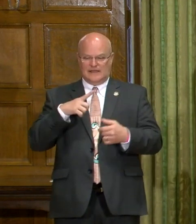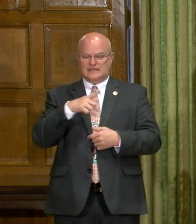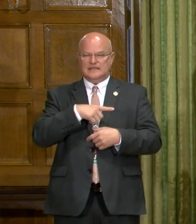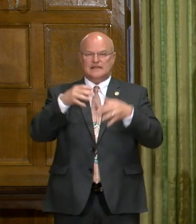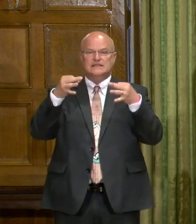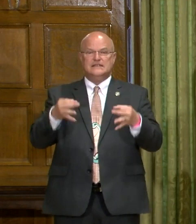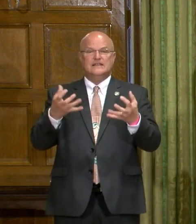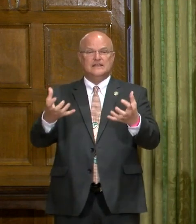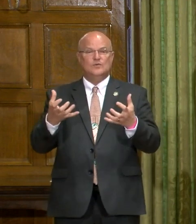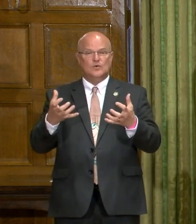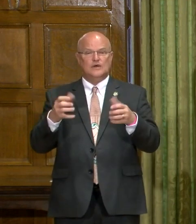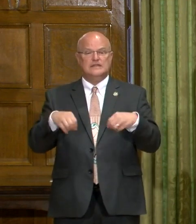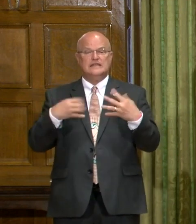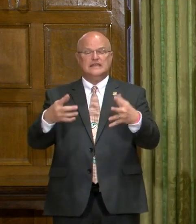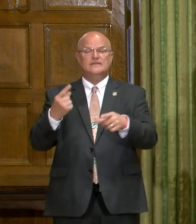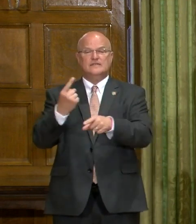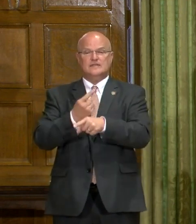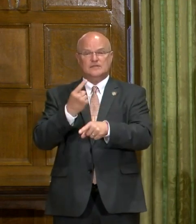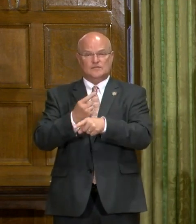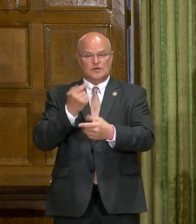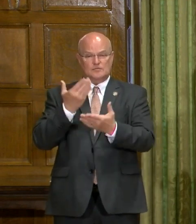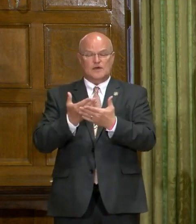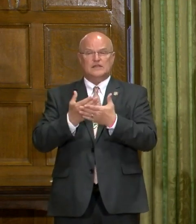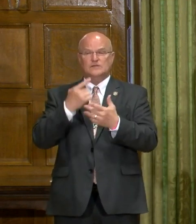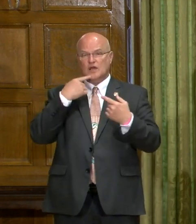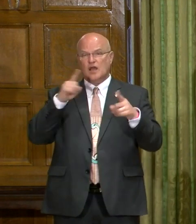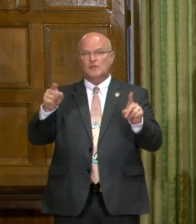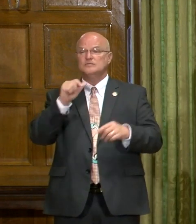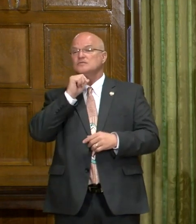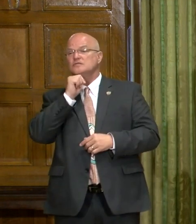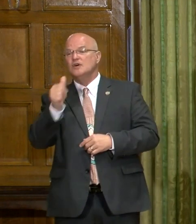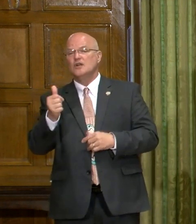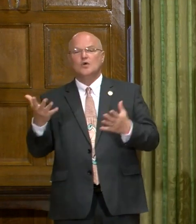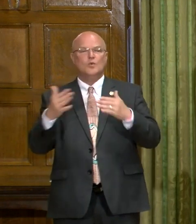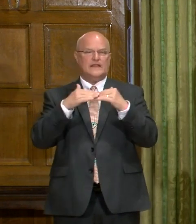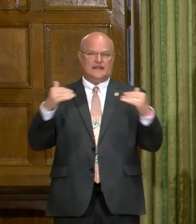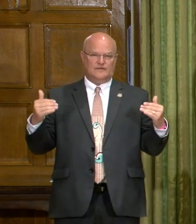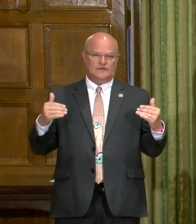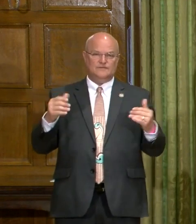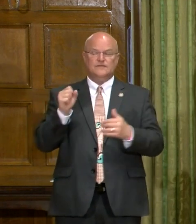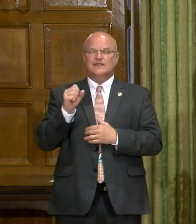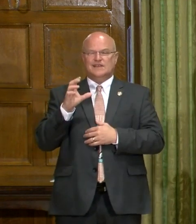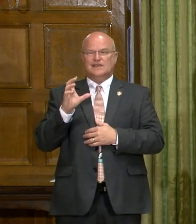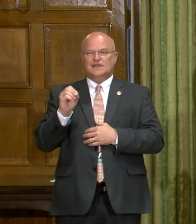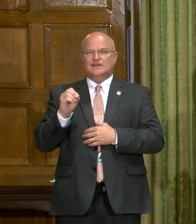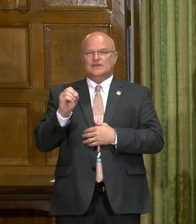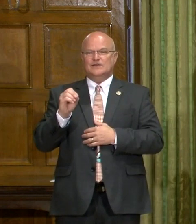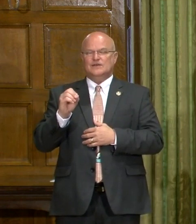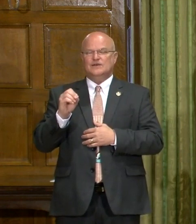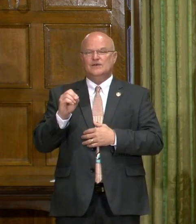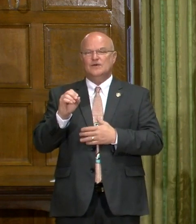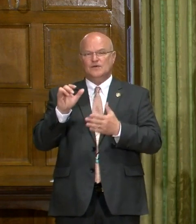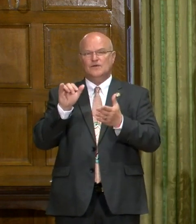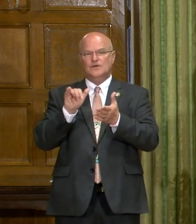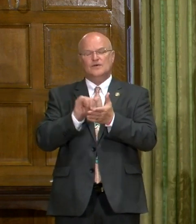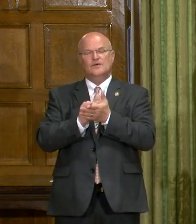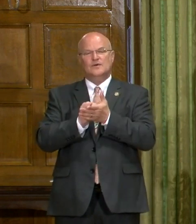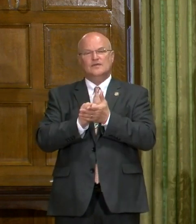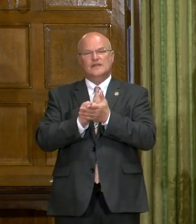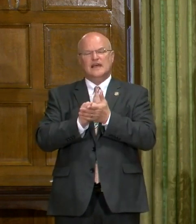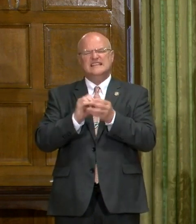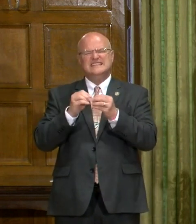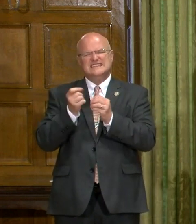now as to whether they want to give the appropriation to accomplish that or not or at what level. And so that's